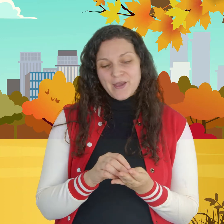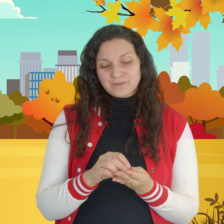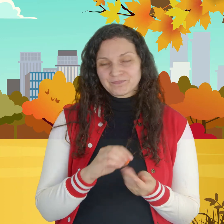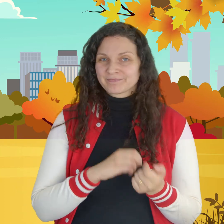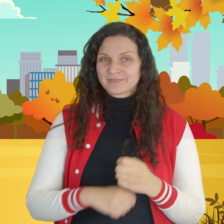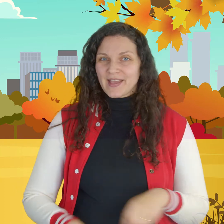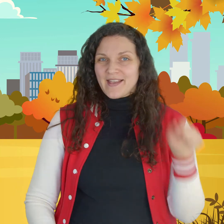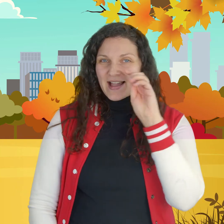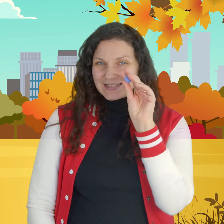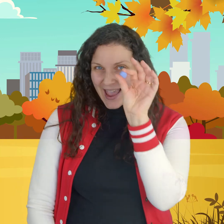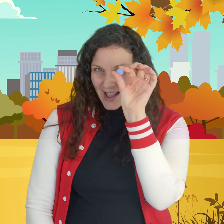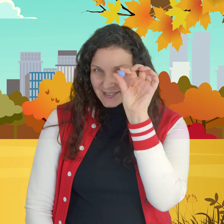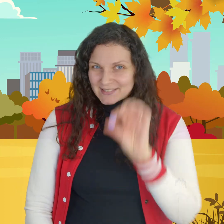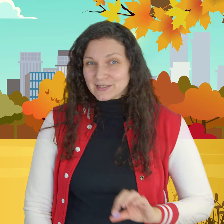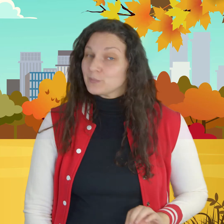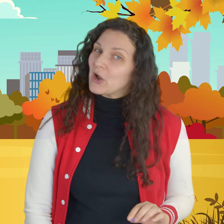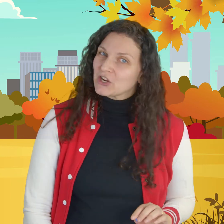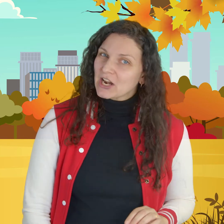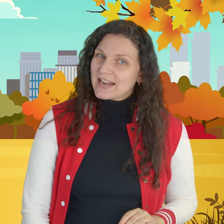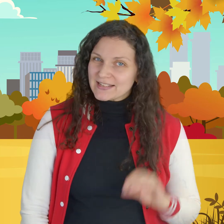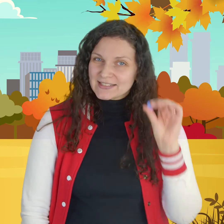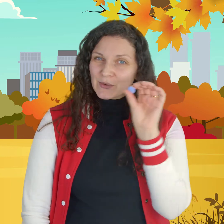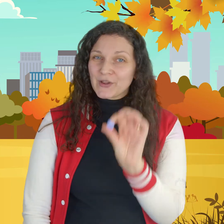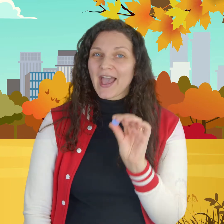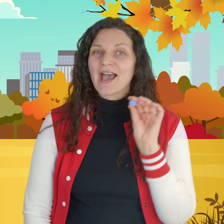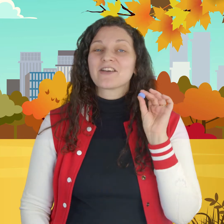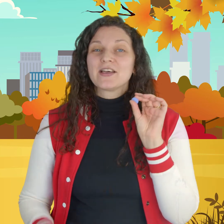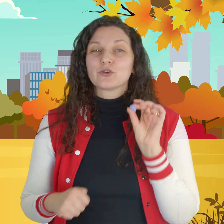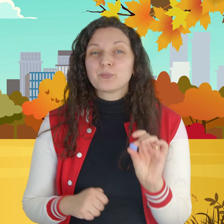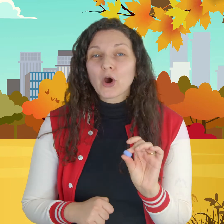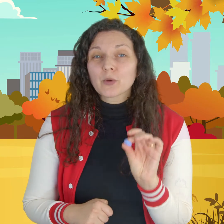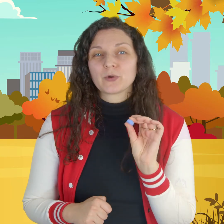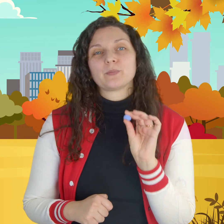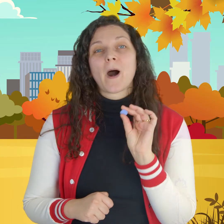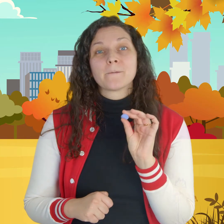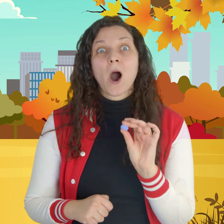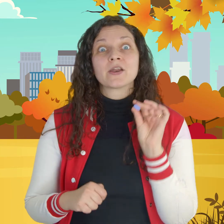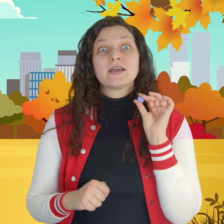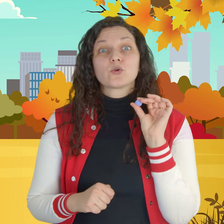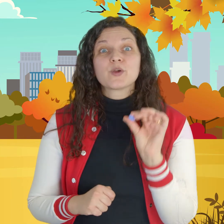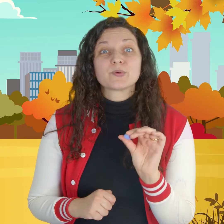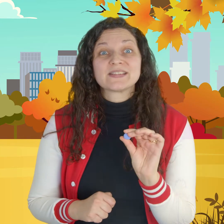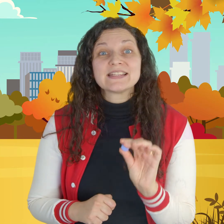last but not least we have the purple pom-pom representing